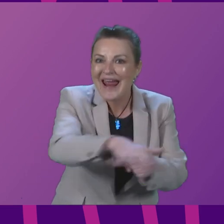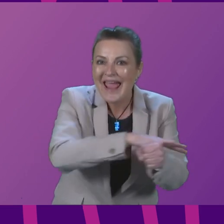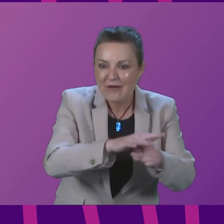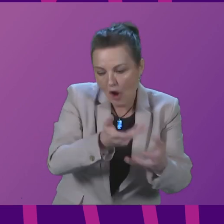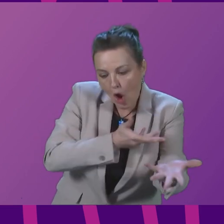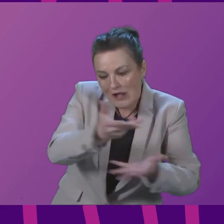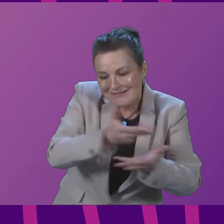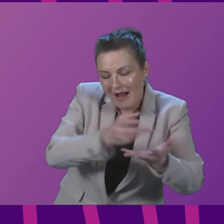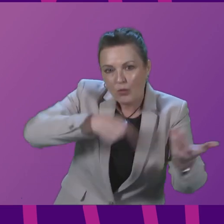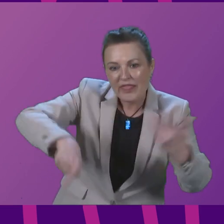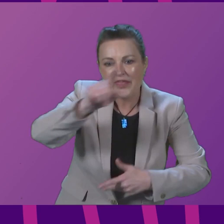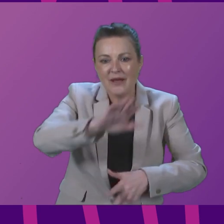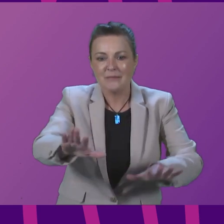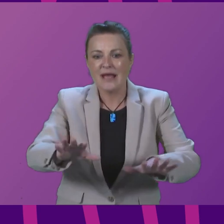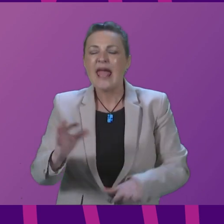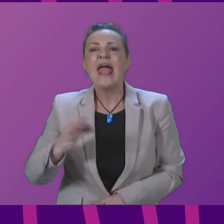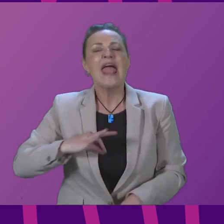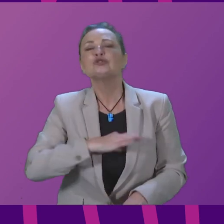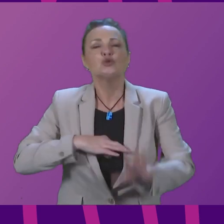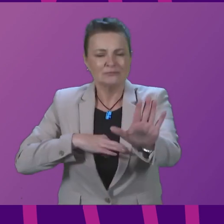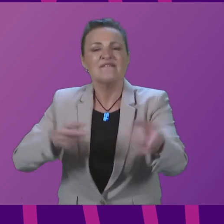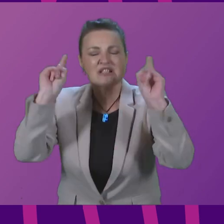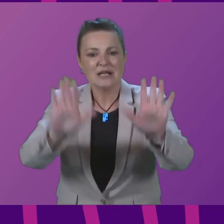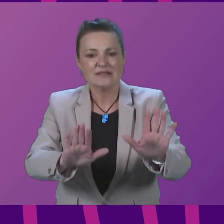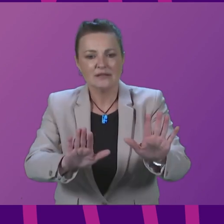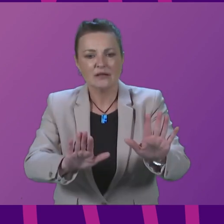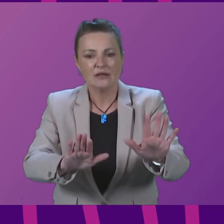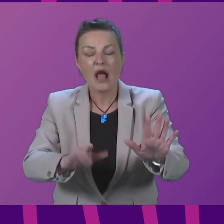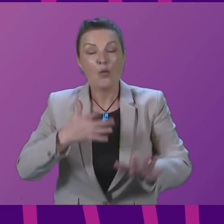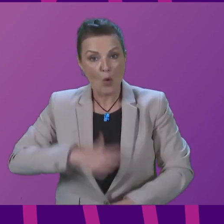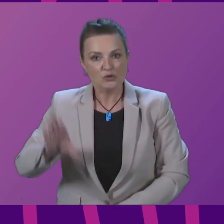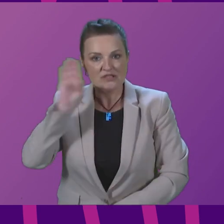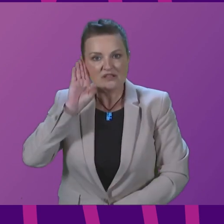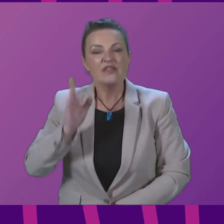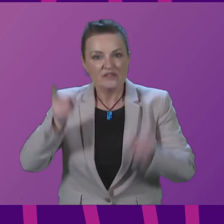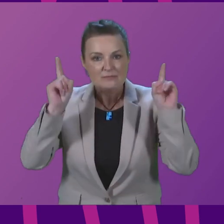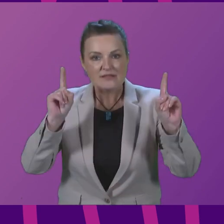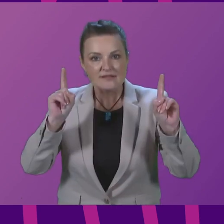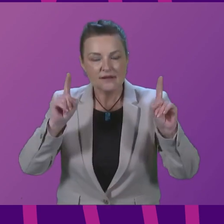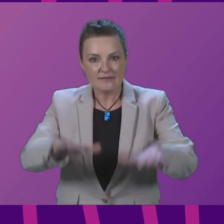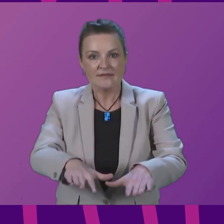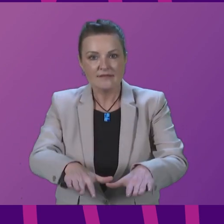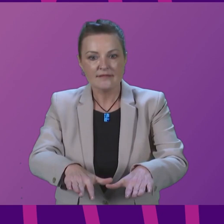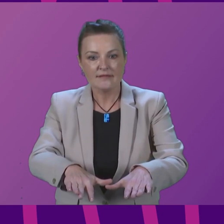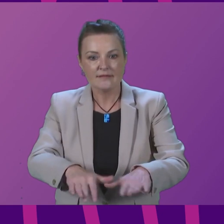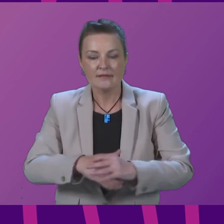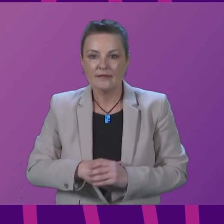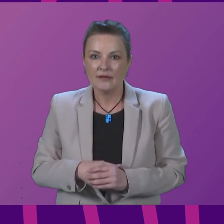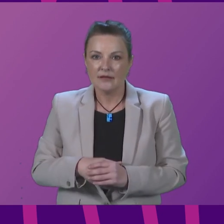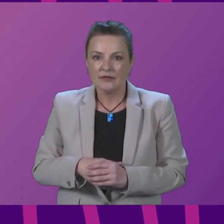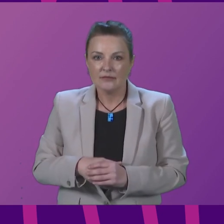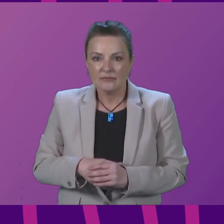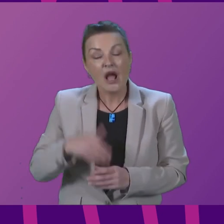decisions. Excuse me, First Minister. First Minister. We will hear the First Minister. Thank you. And I'll say two